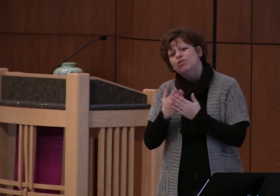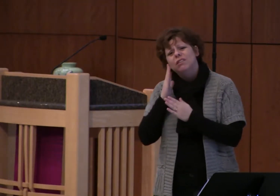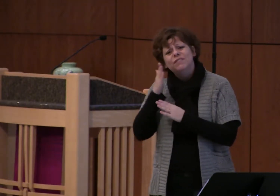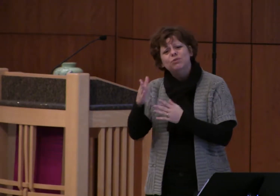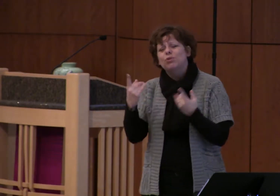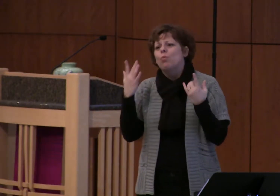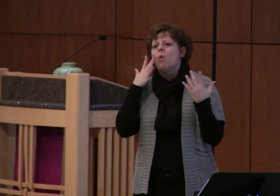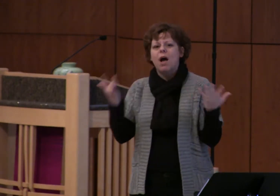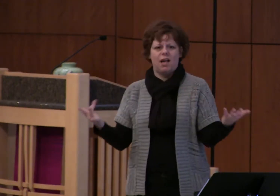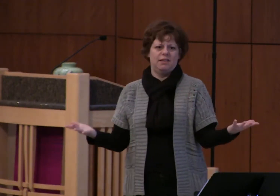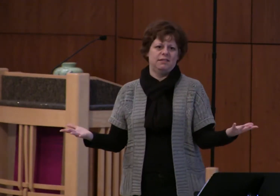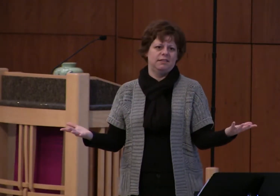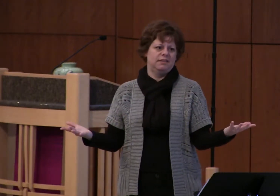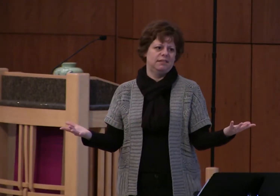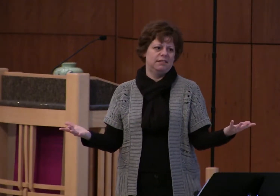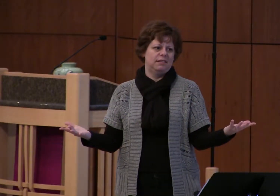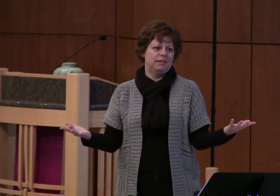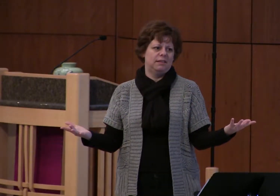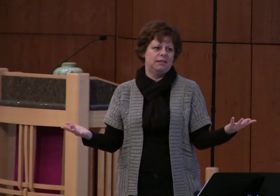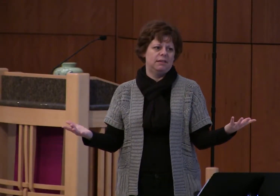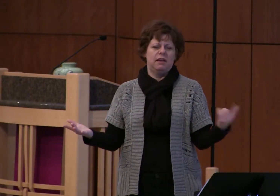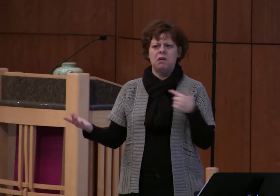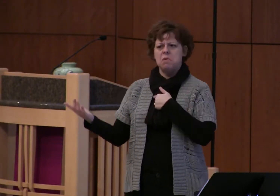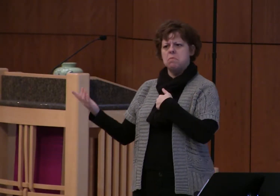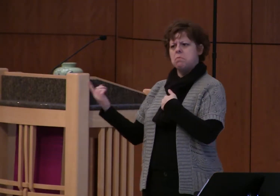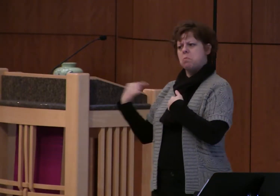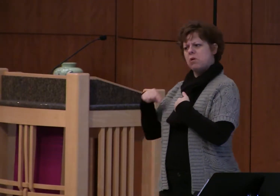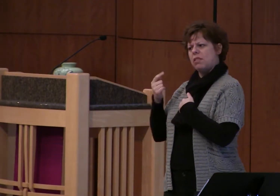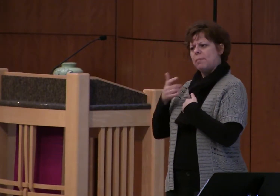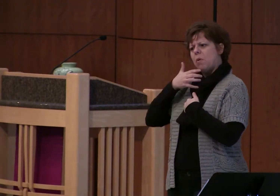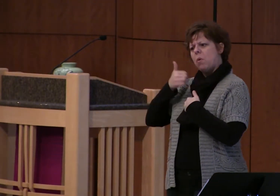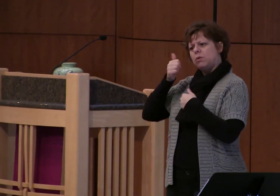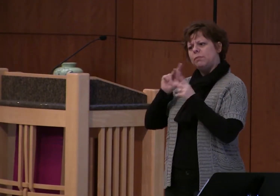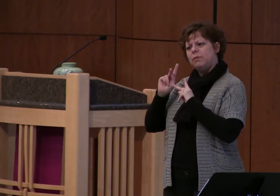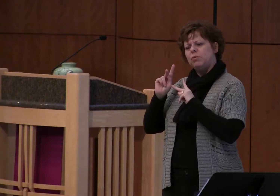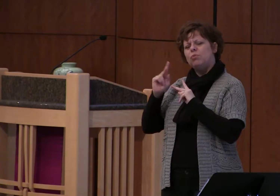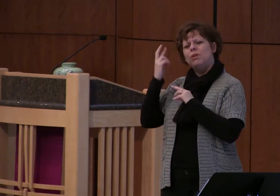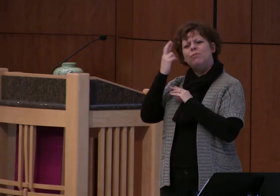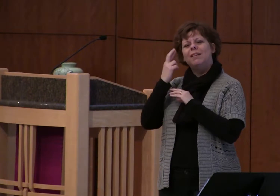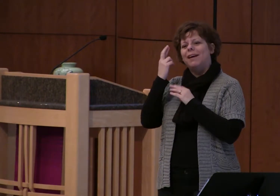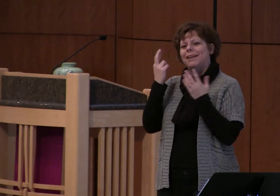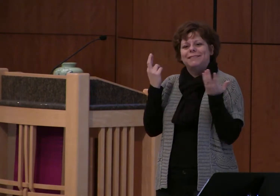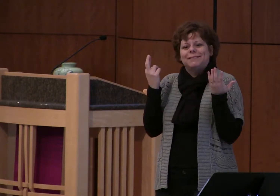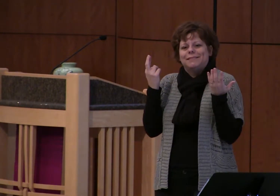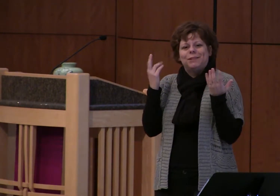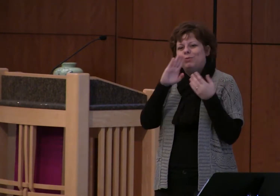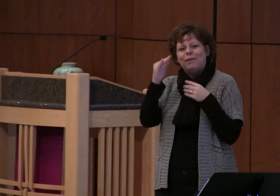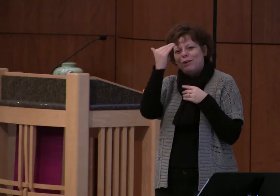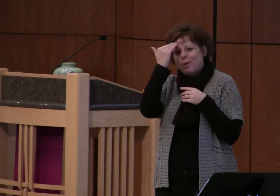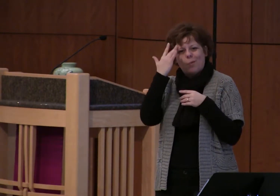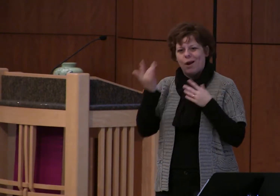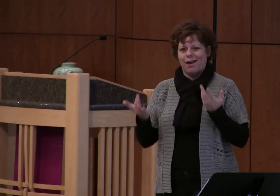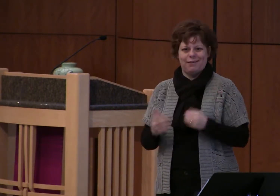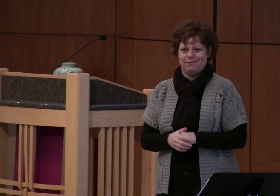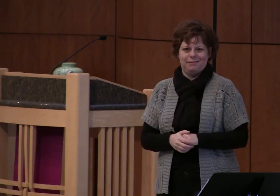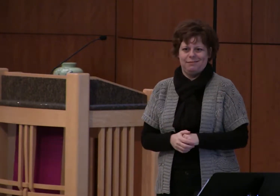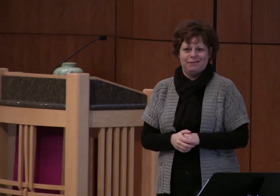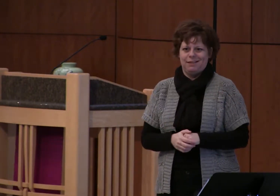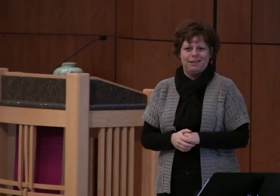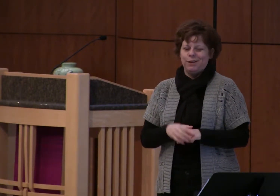and those of us who've lived long enough know that there's never really answers to that question of why and